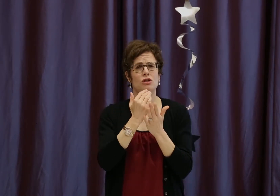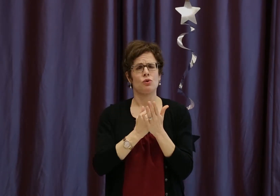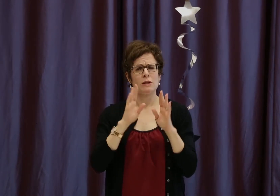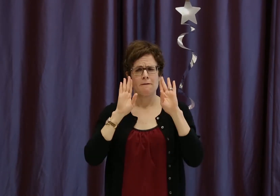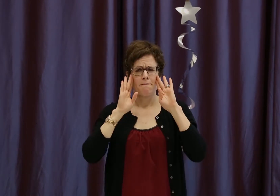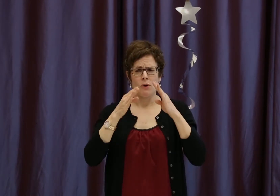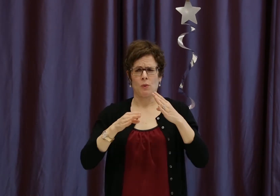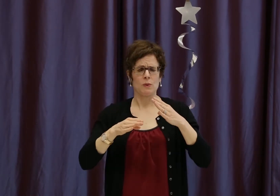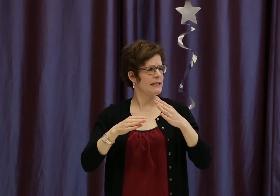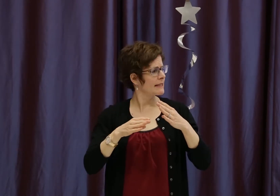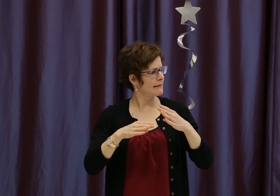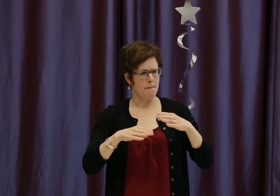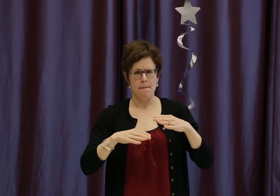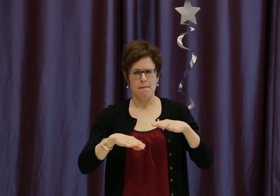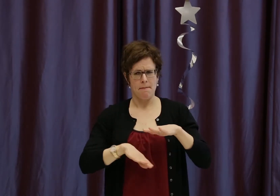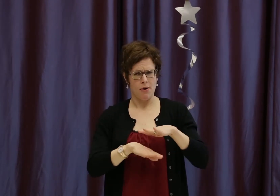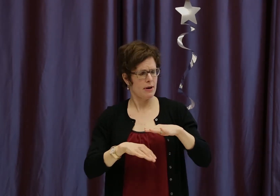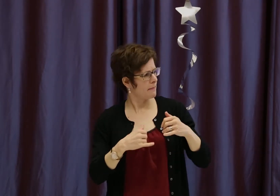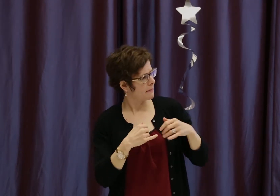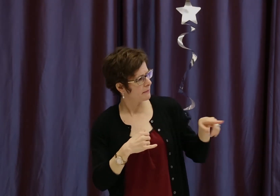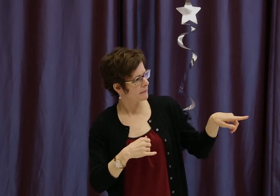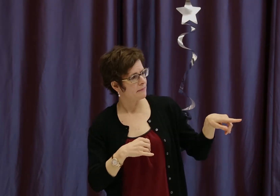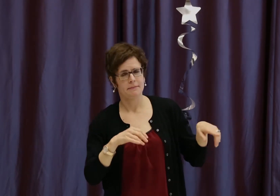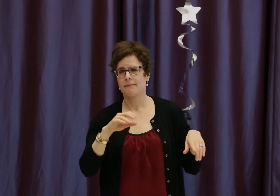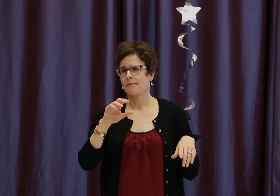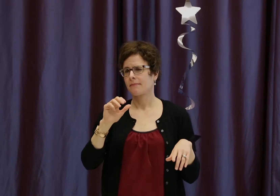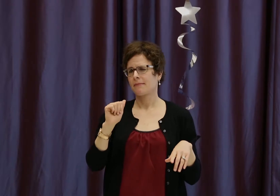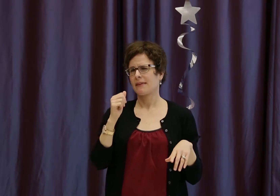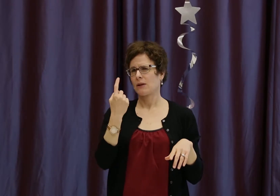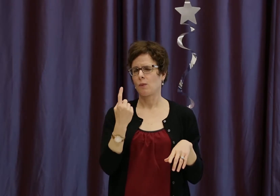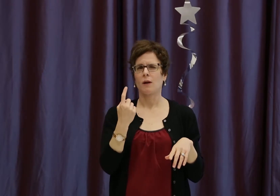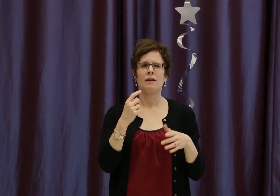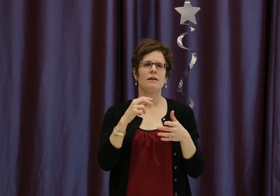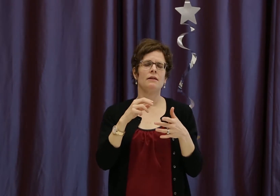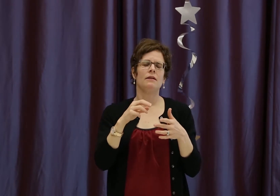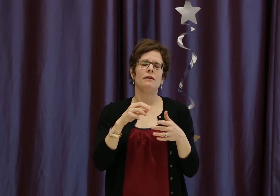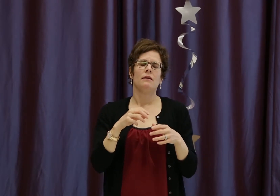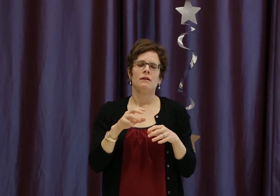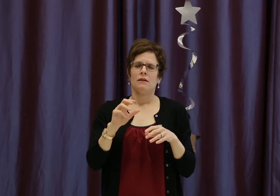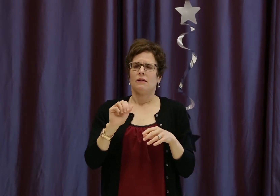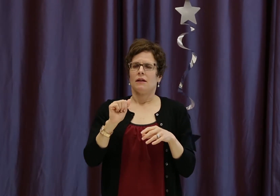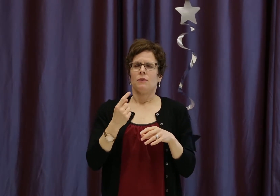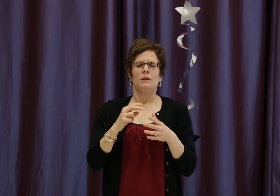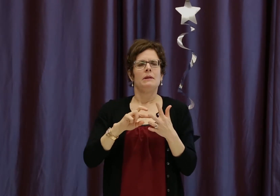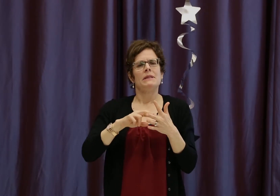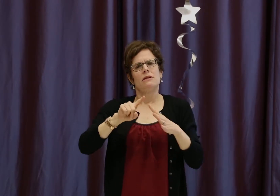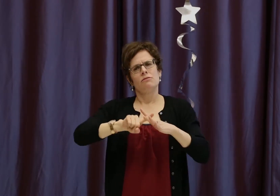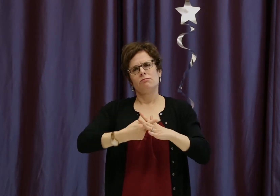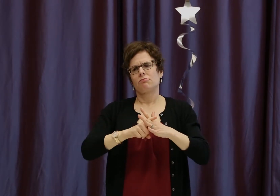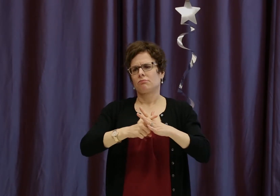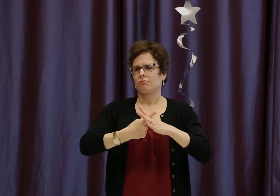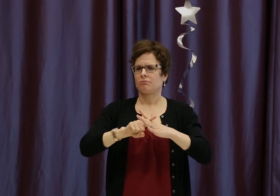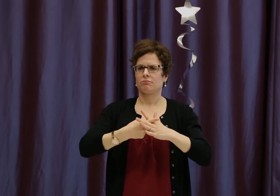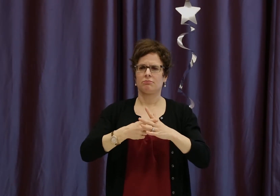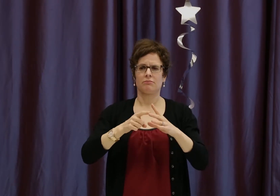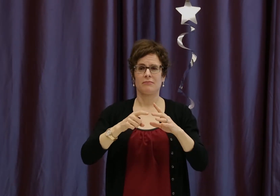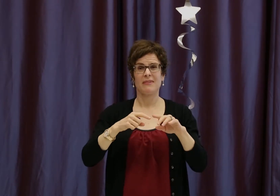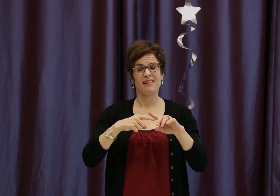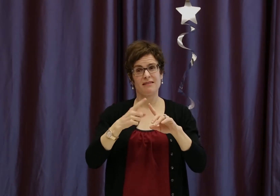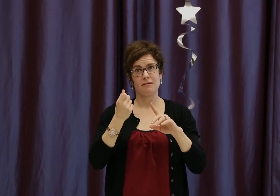The first course that I offered in the fall and winter was at the A1, the basic introductory level. So the A1